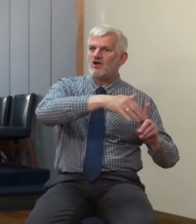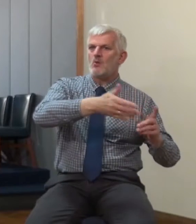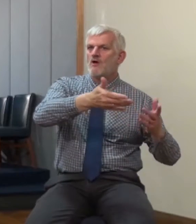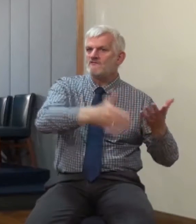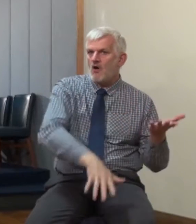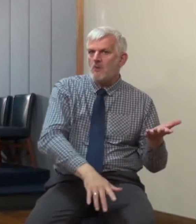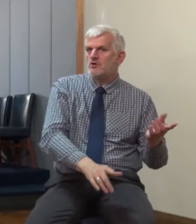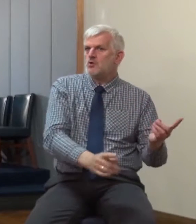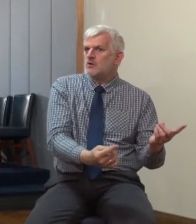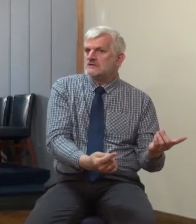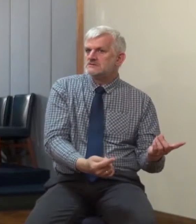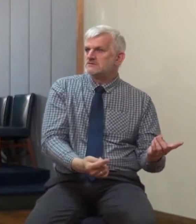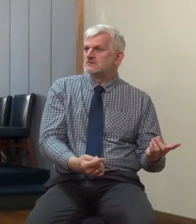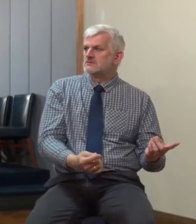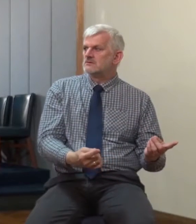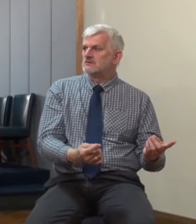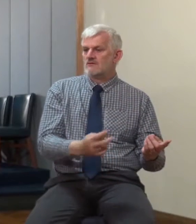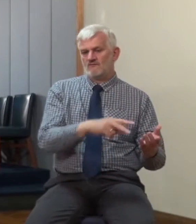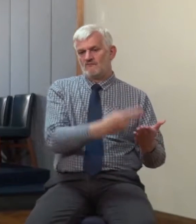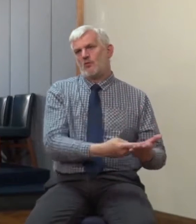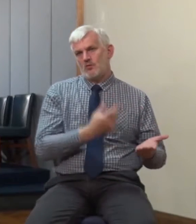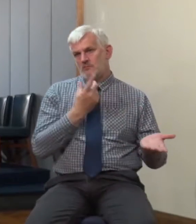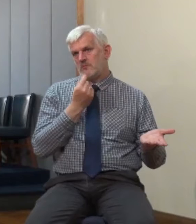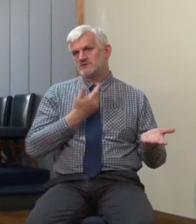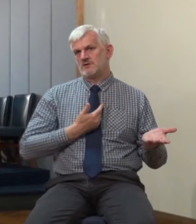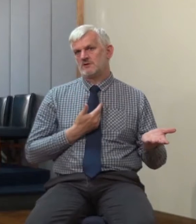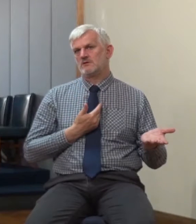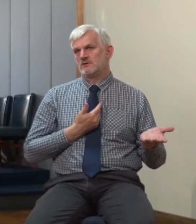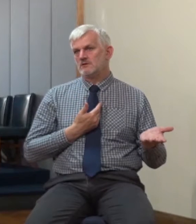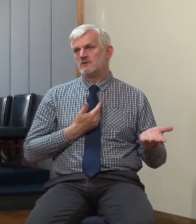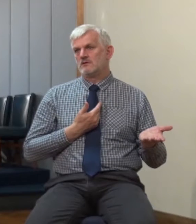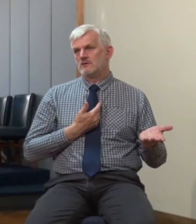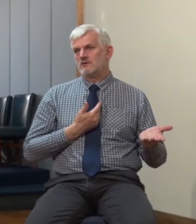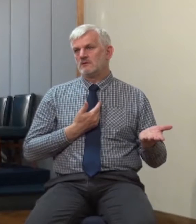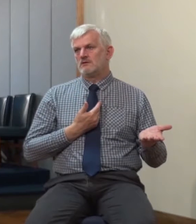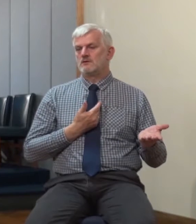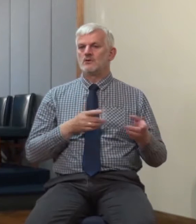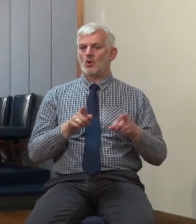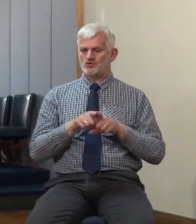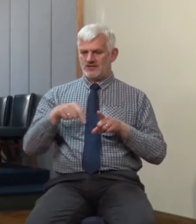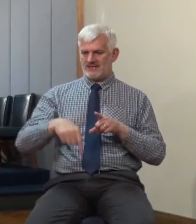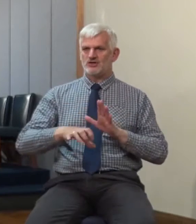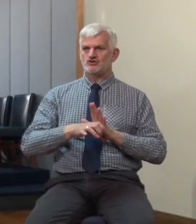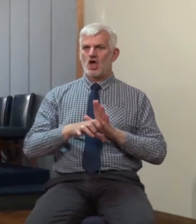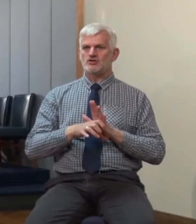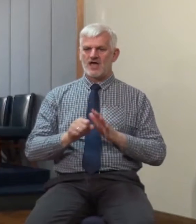to these things now. And you can't have a thought piece in the church and march around in a